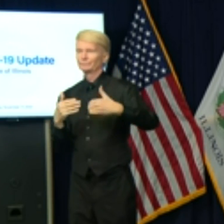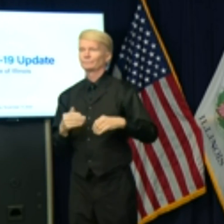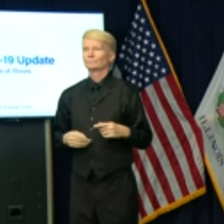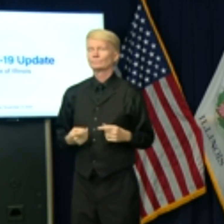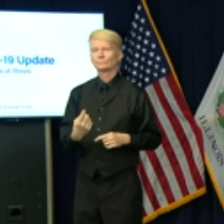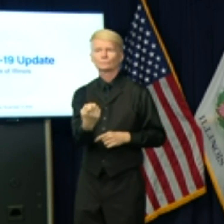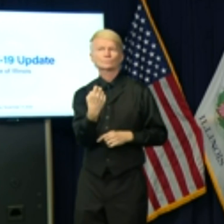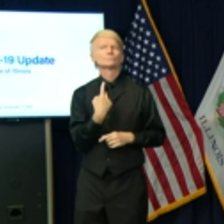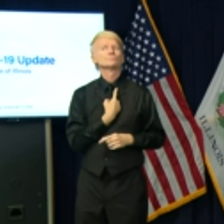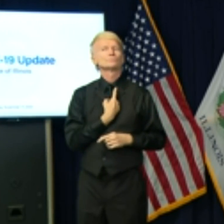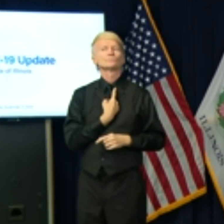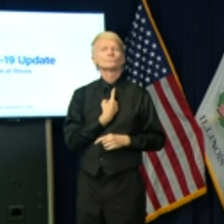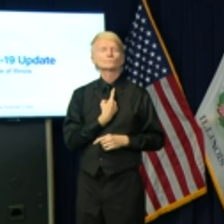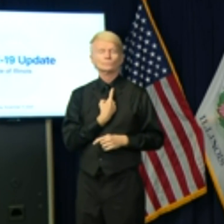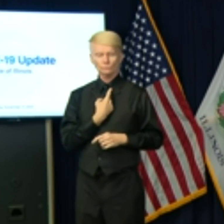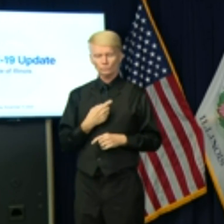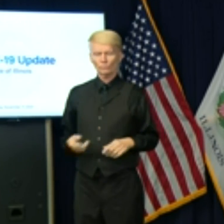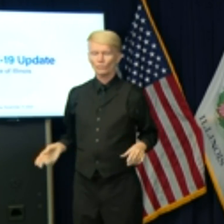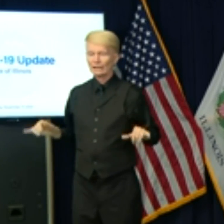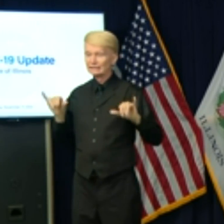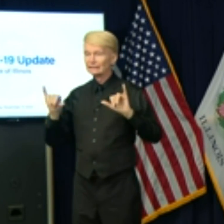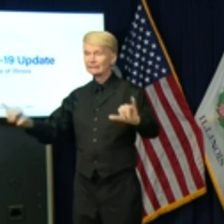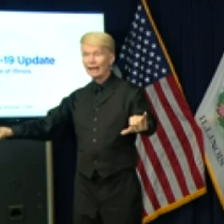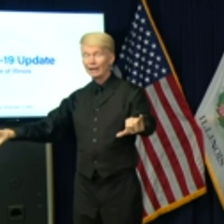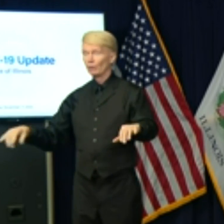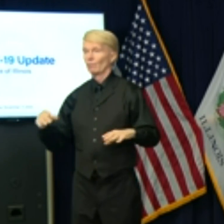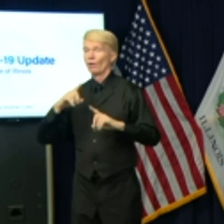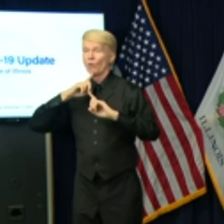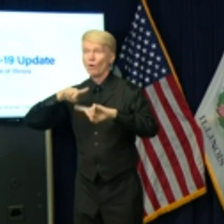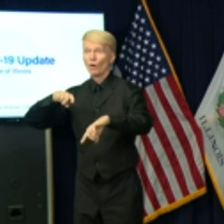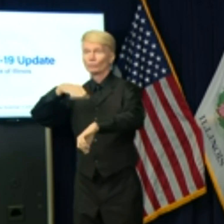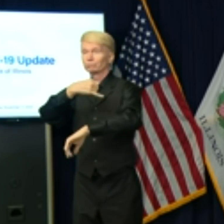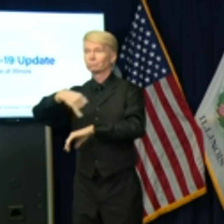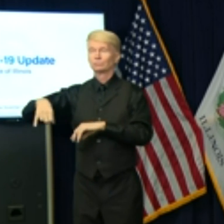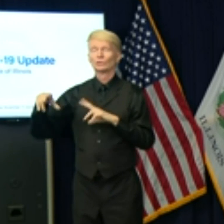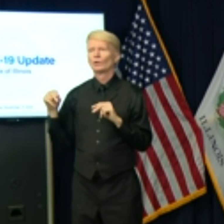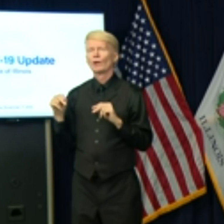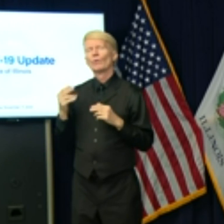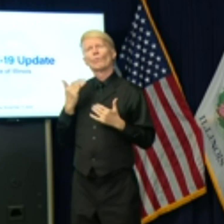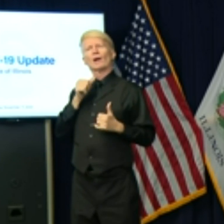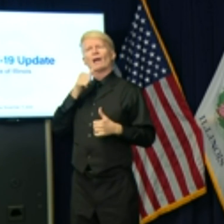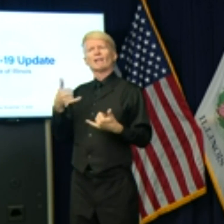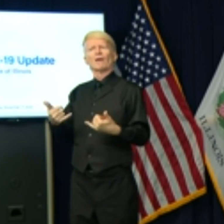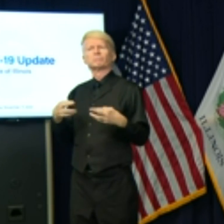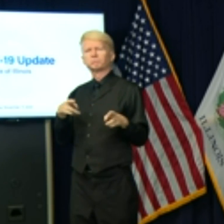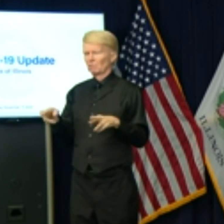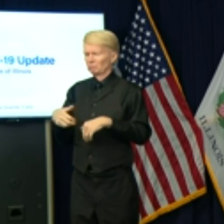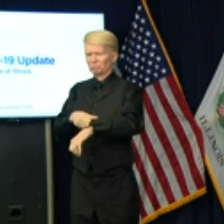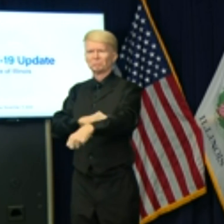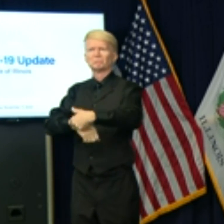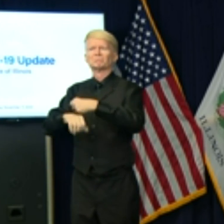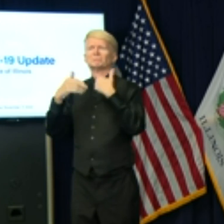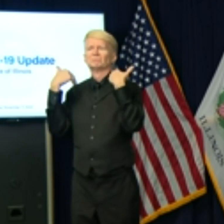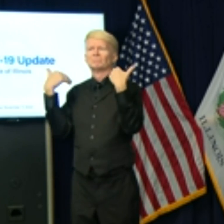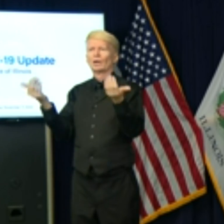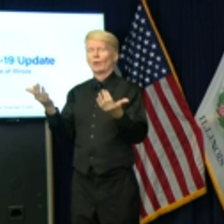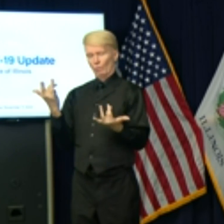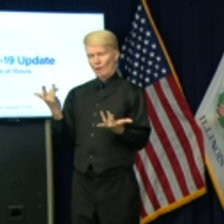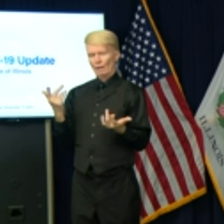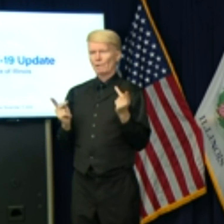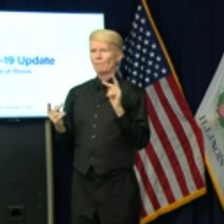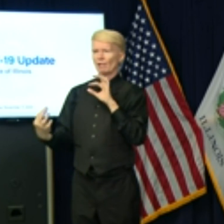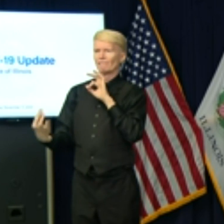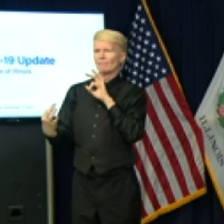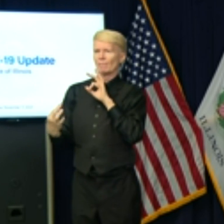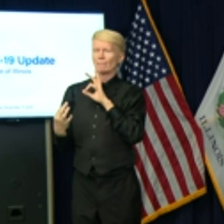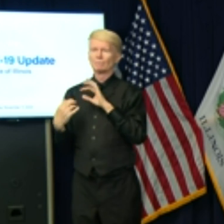doing a stay-at-home order. It's pretty close. Why not just go there? There are, just from the feedback I'm receiving,